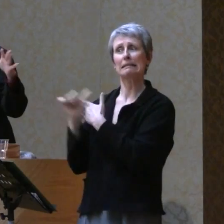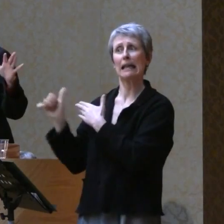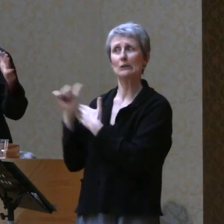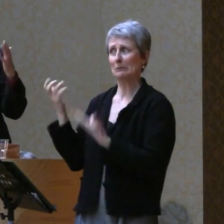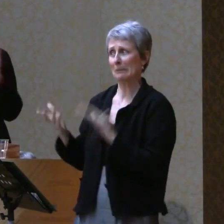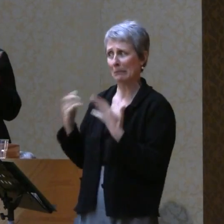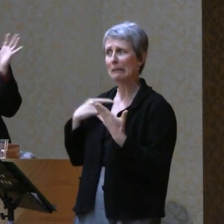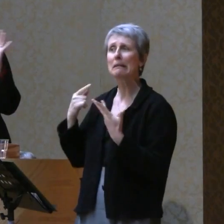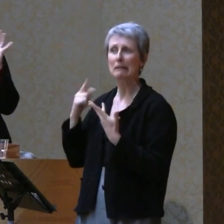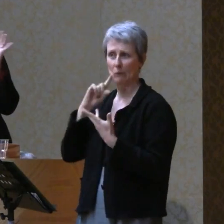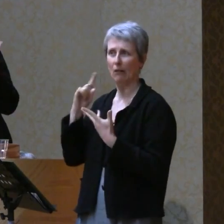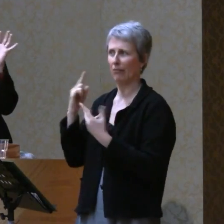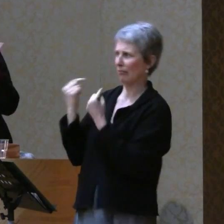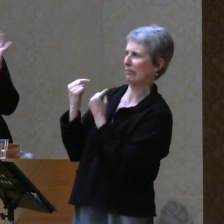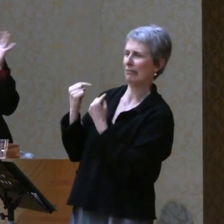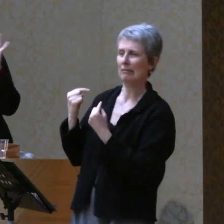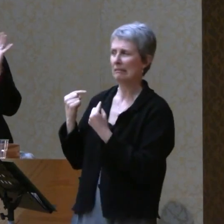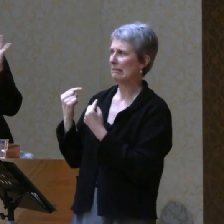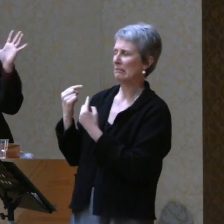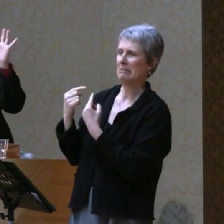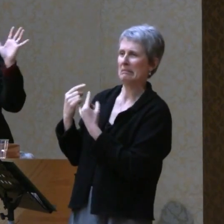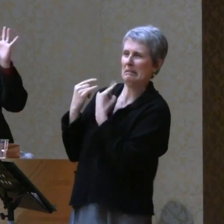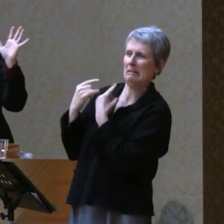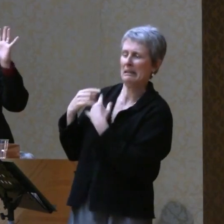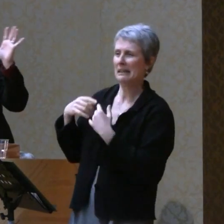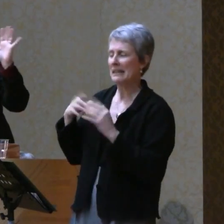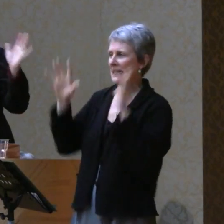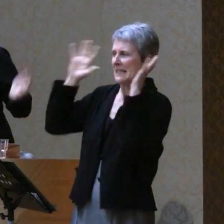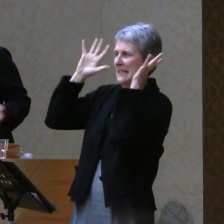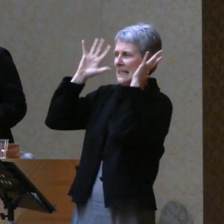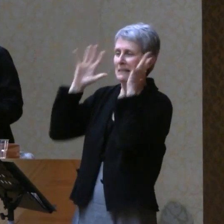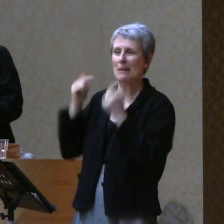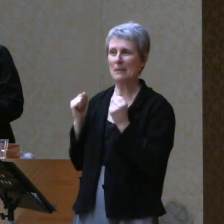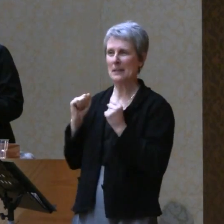go, Pam! Possibilities for hostility!